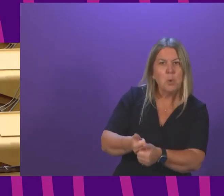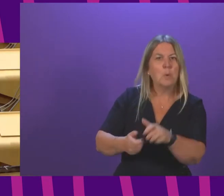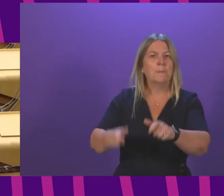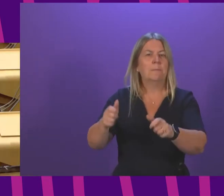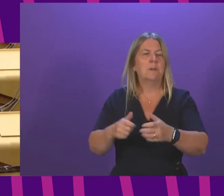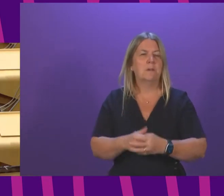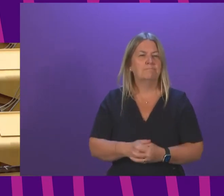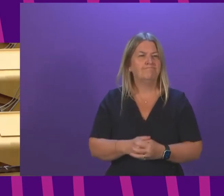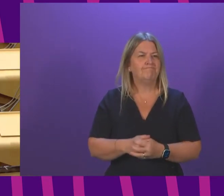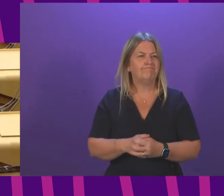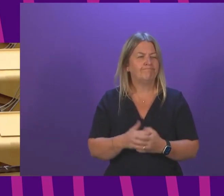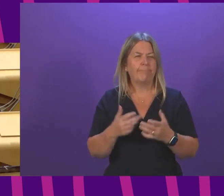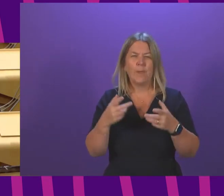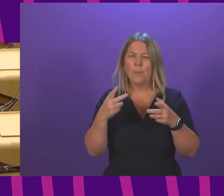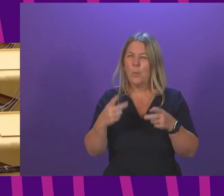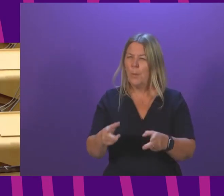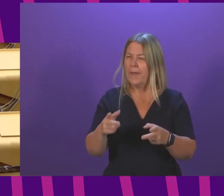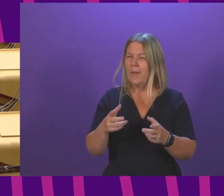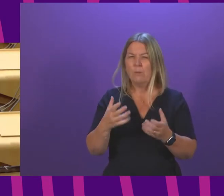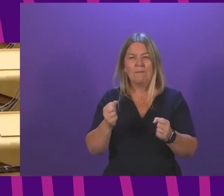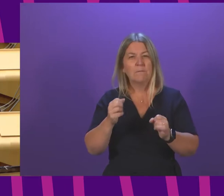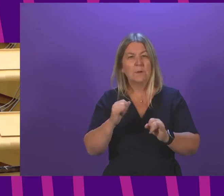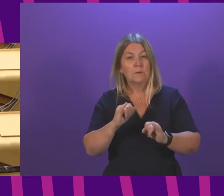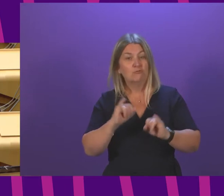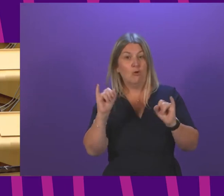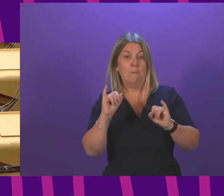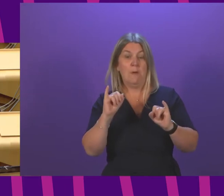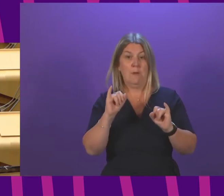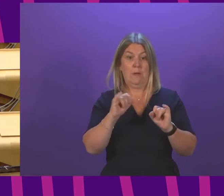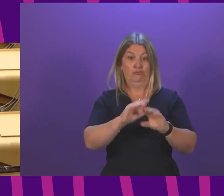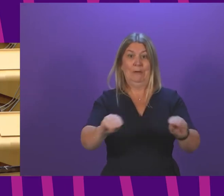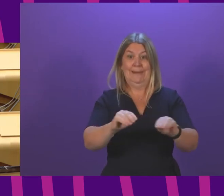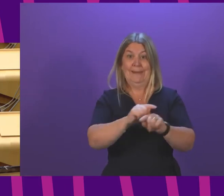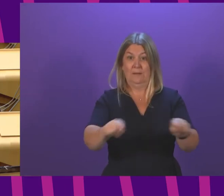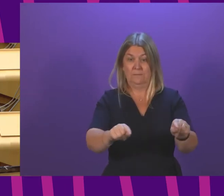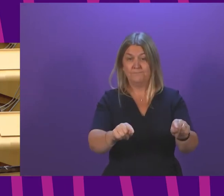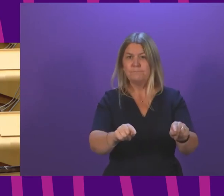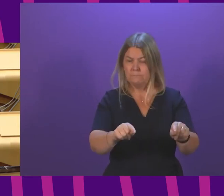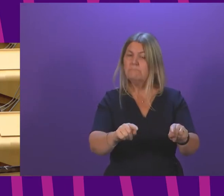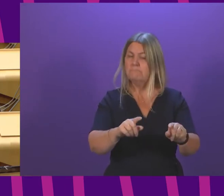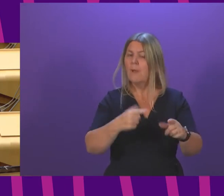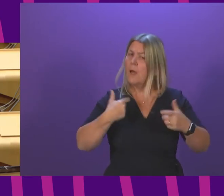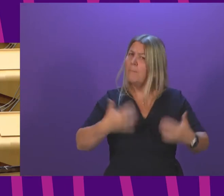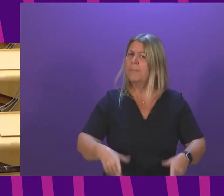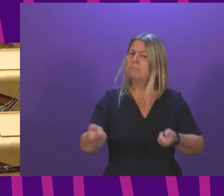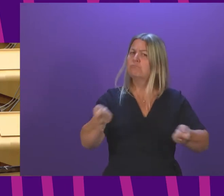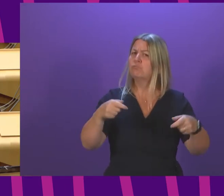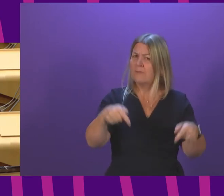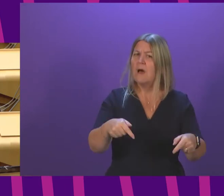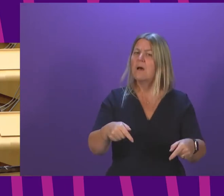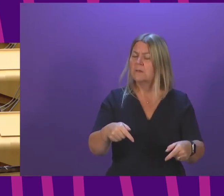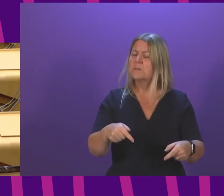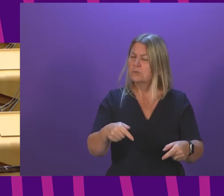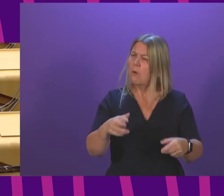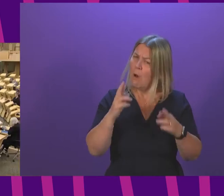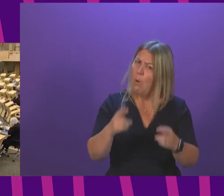trauma training and work that I preside over is designed to address exactly the circumstances that Pauline McNeill puts to me.